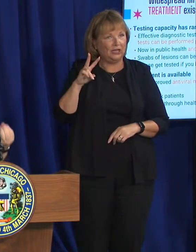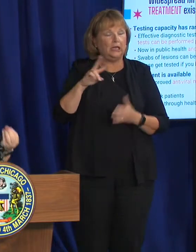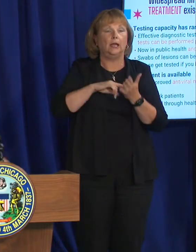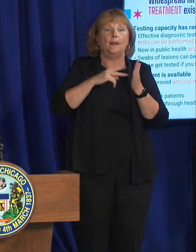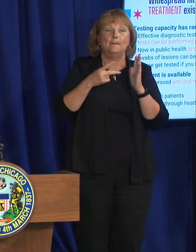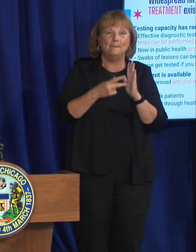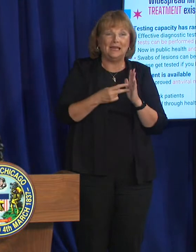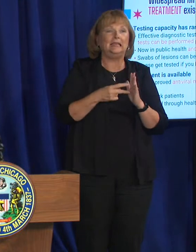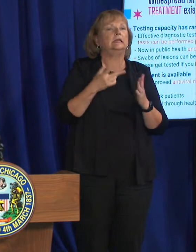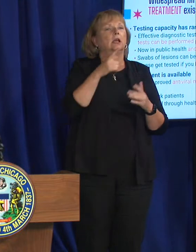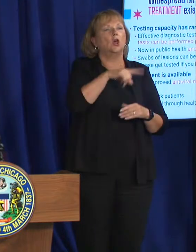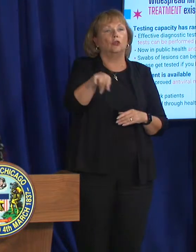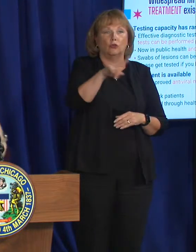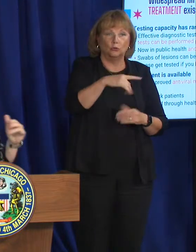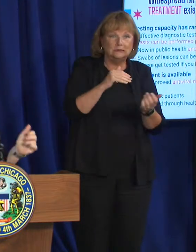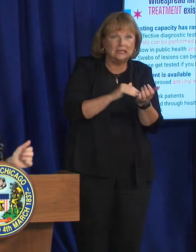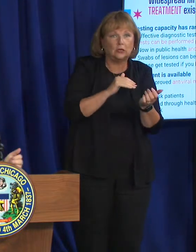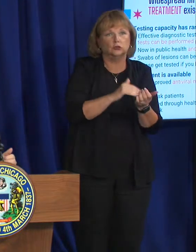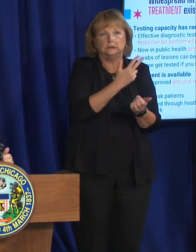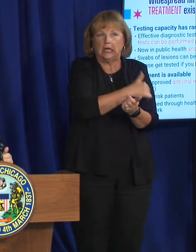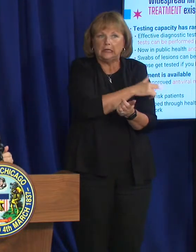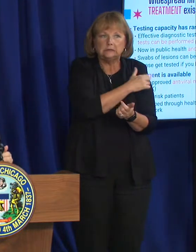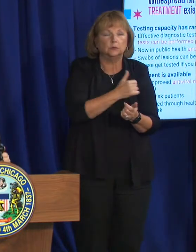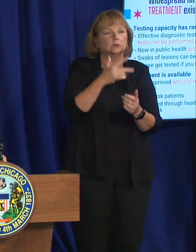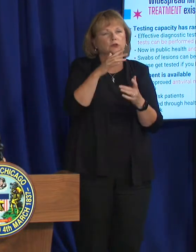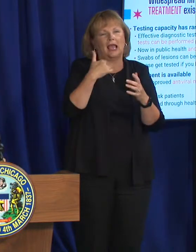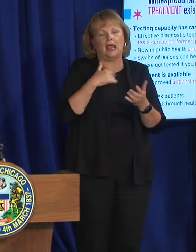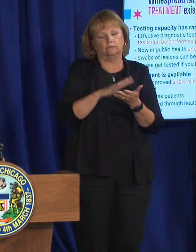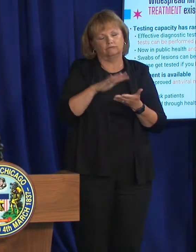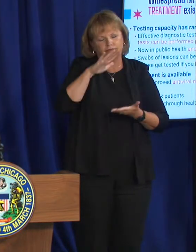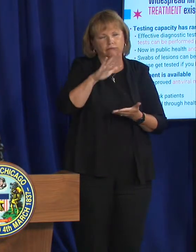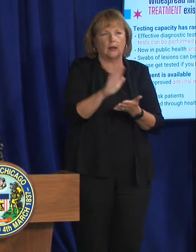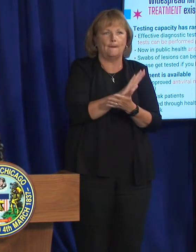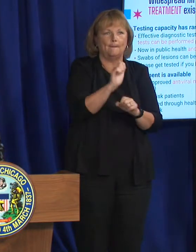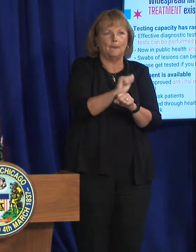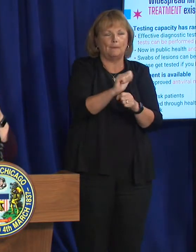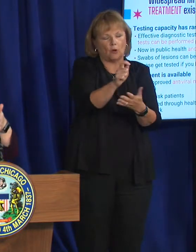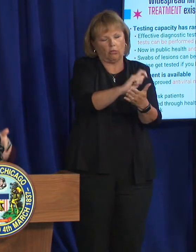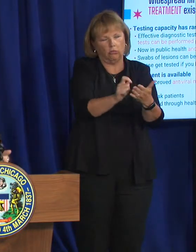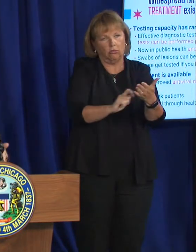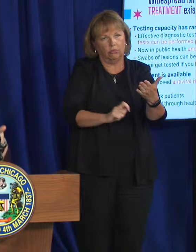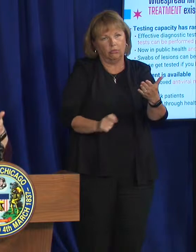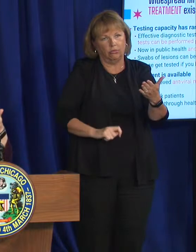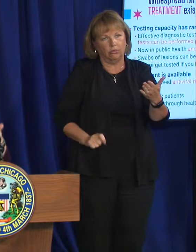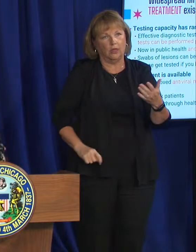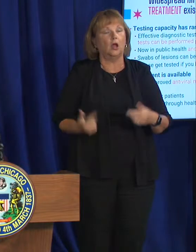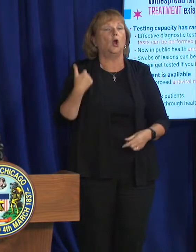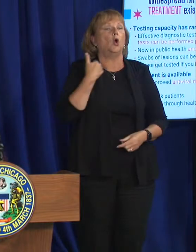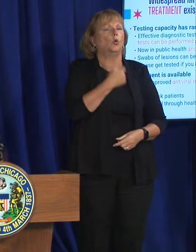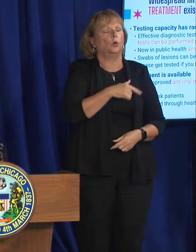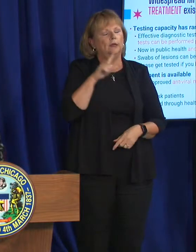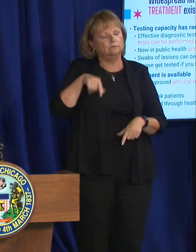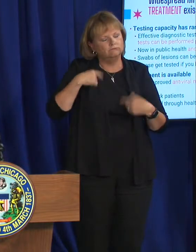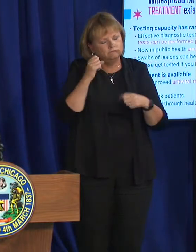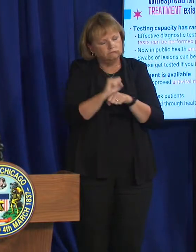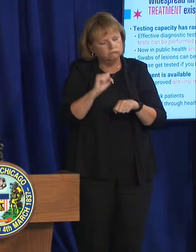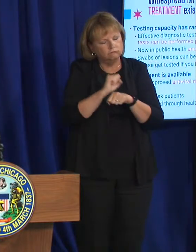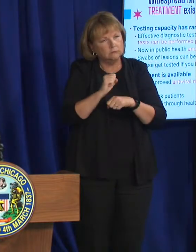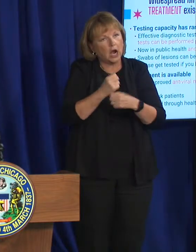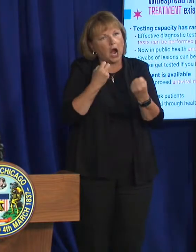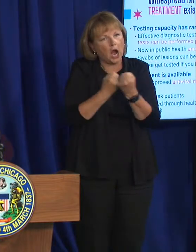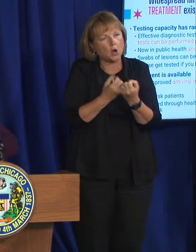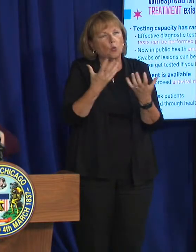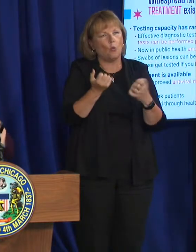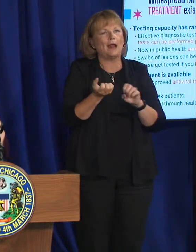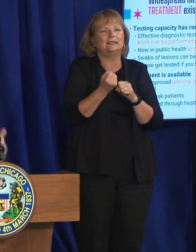on our health care providers. There's a lot of extra paperwork that has to get filled out. We have been advocating hard to streamline